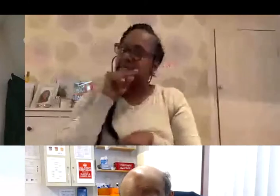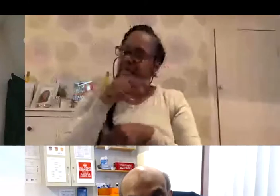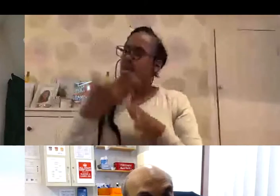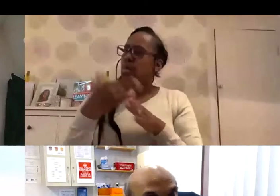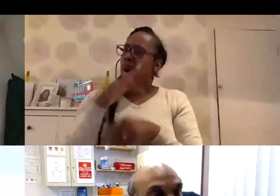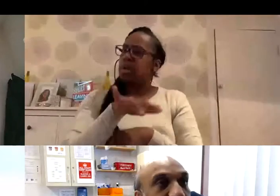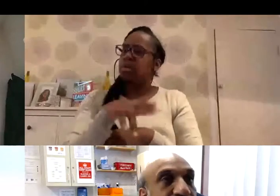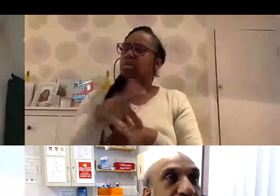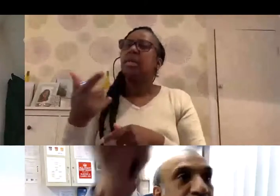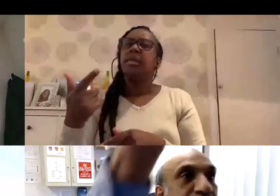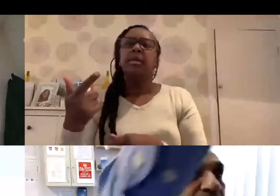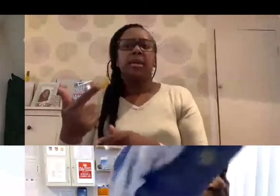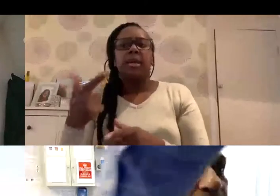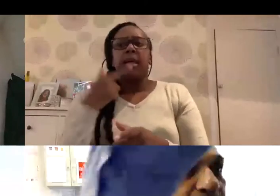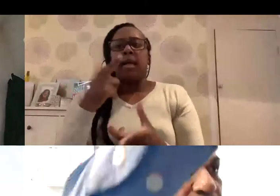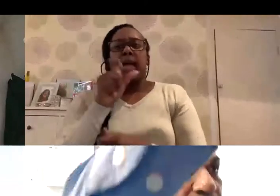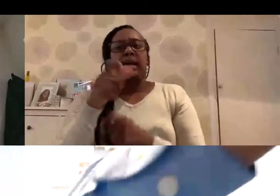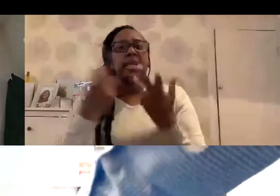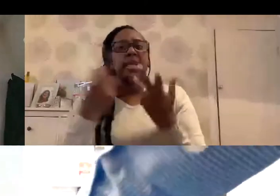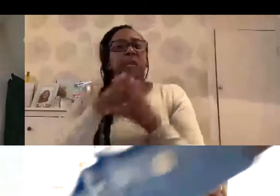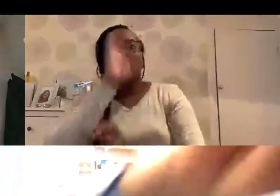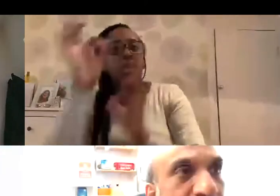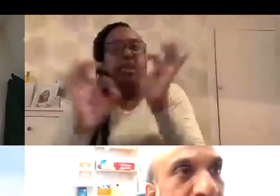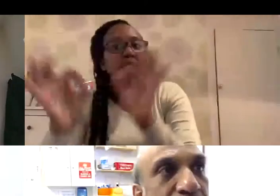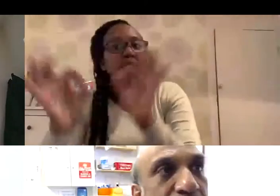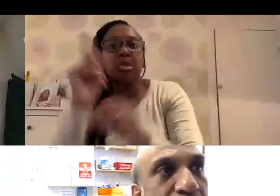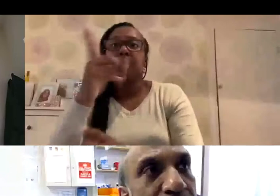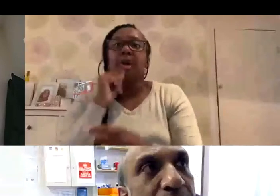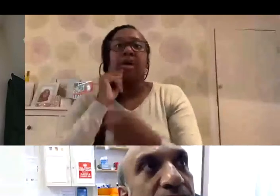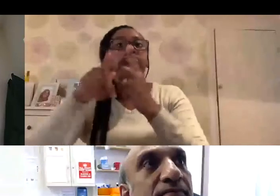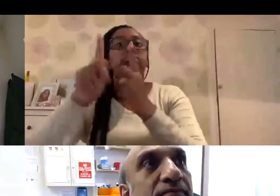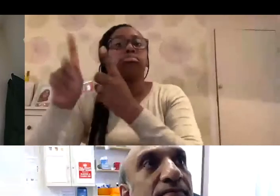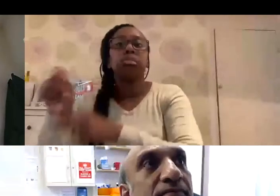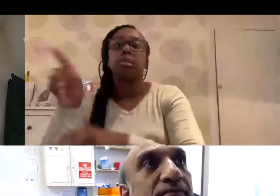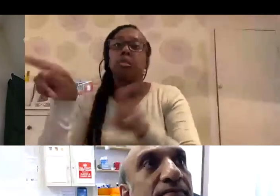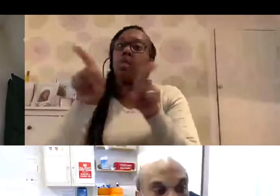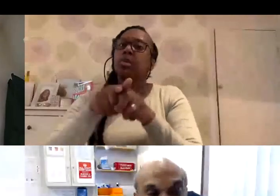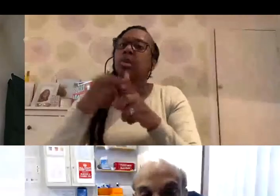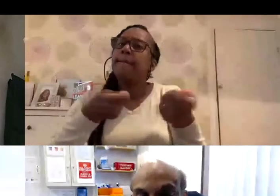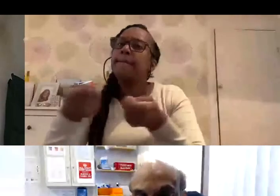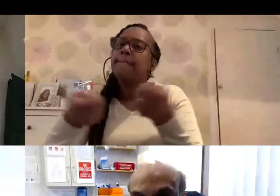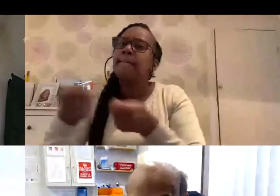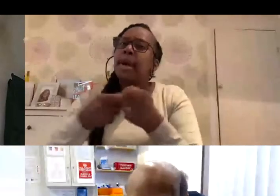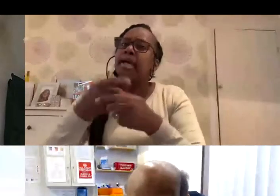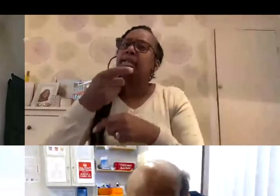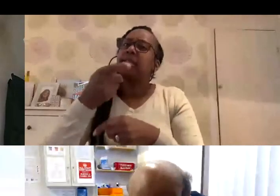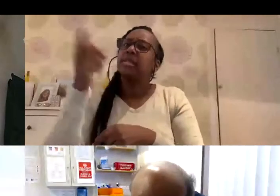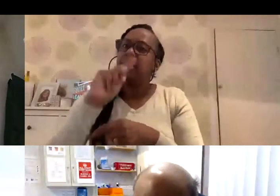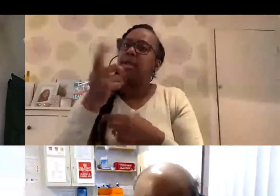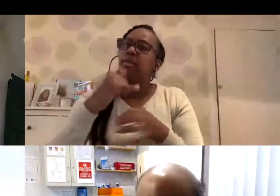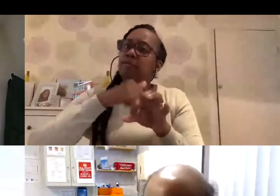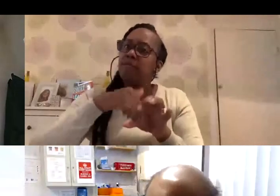supporting the clinicians and patients with any queries that they have. I also manage a group of pharmacists and technicians